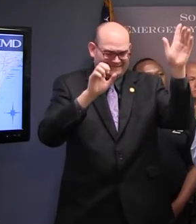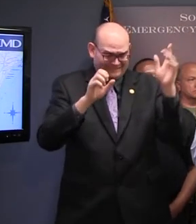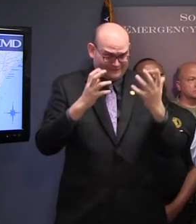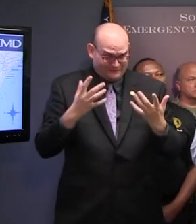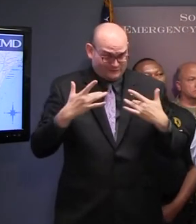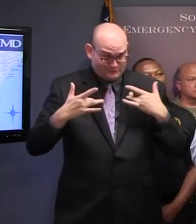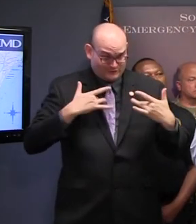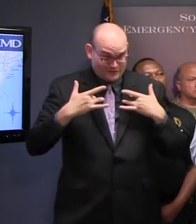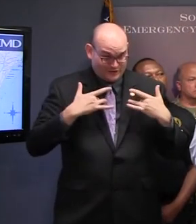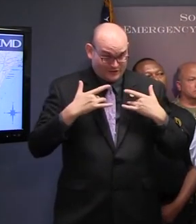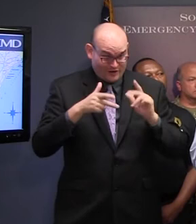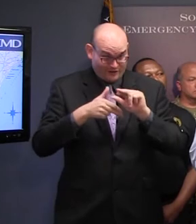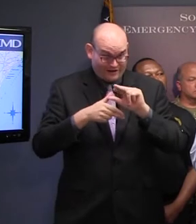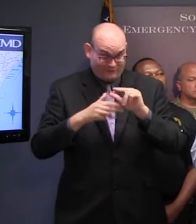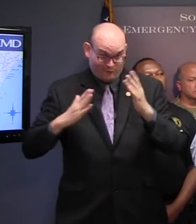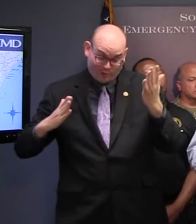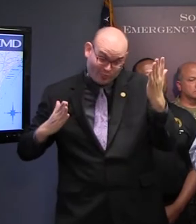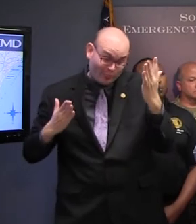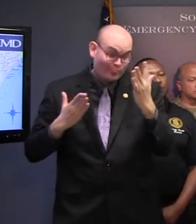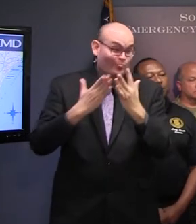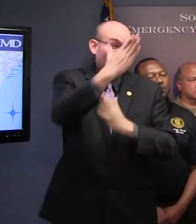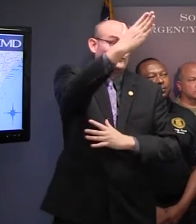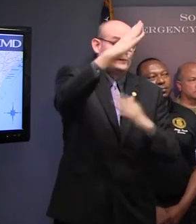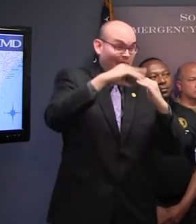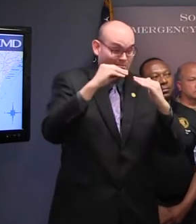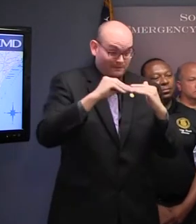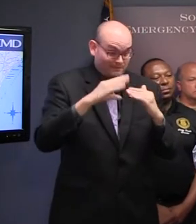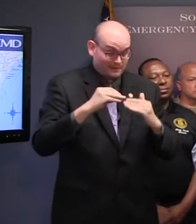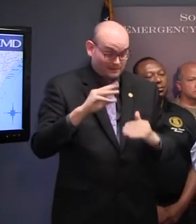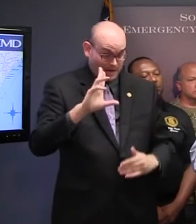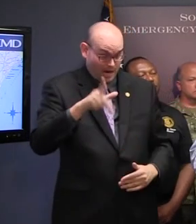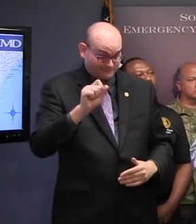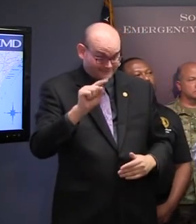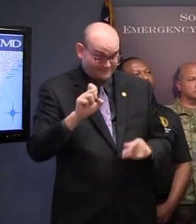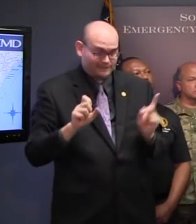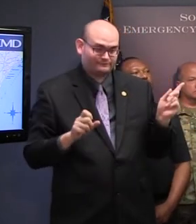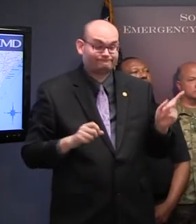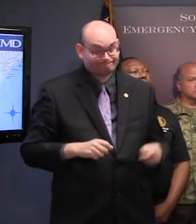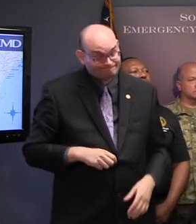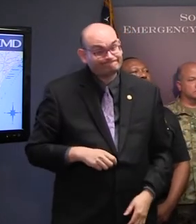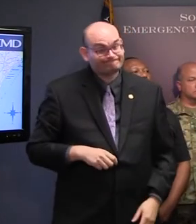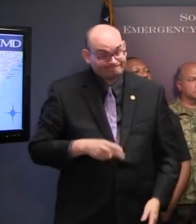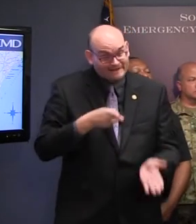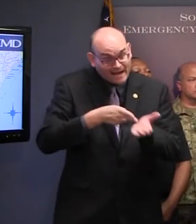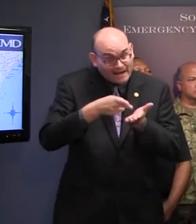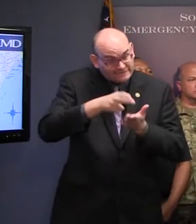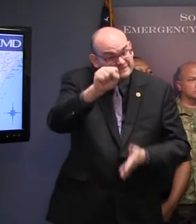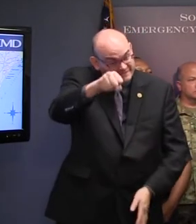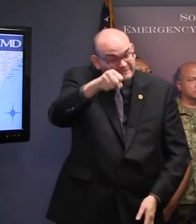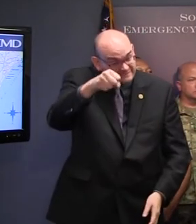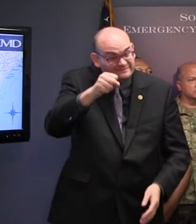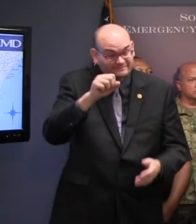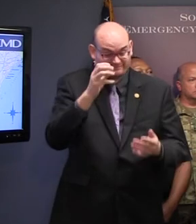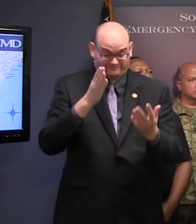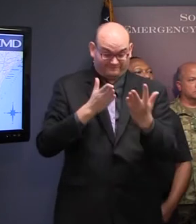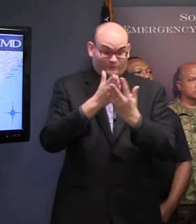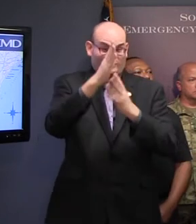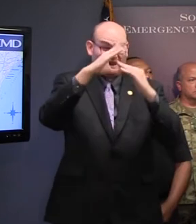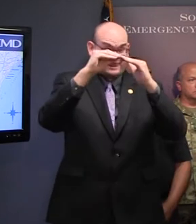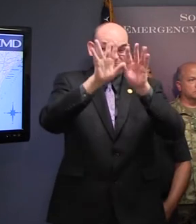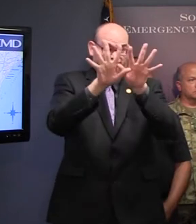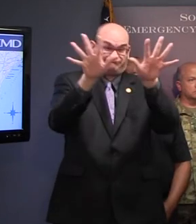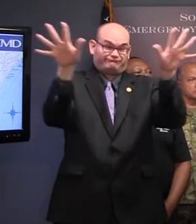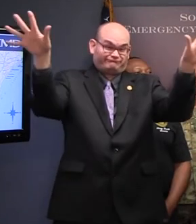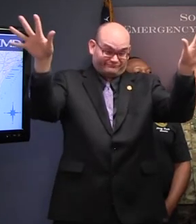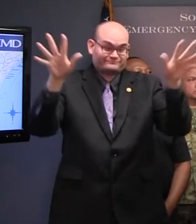on up to the upstate? Because there people that are trying to get away? Yes, there is. That's why we're urging people to go ahead and